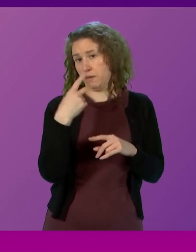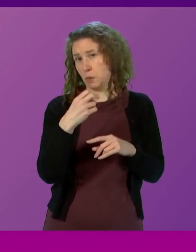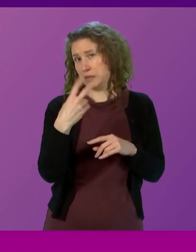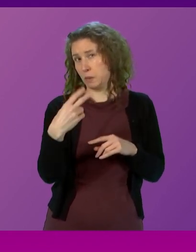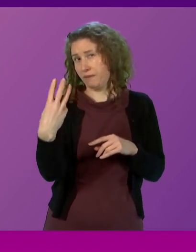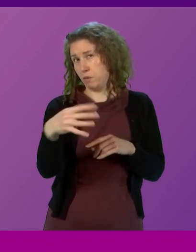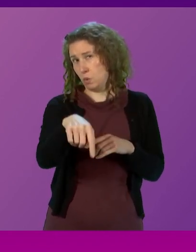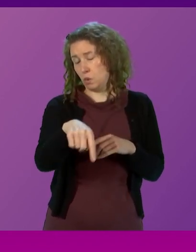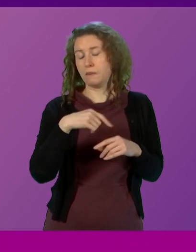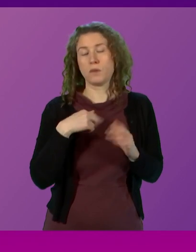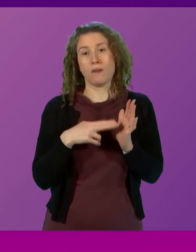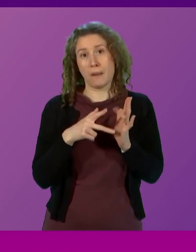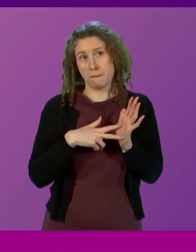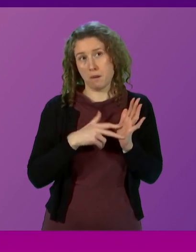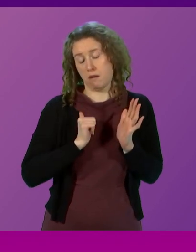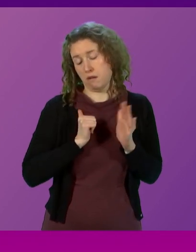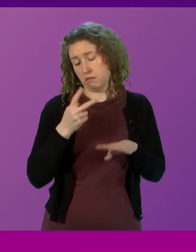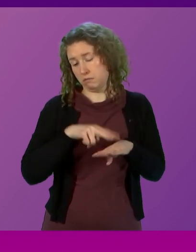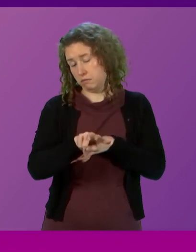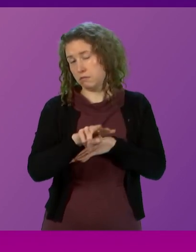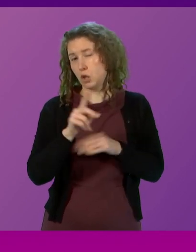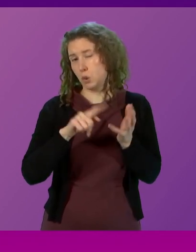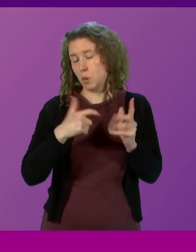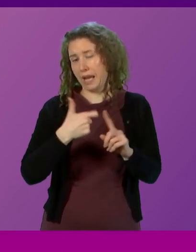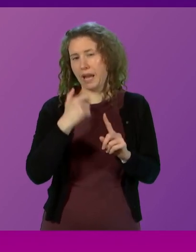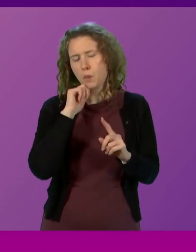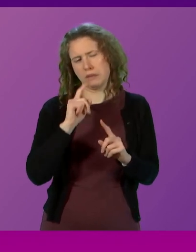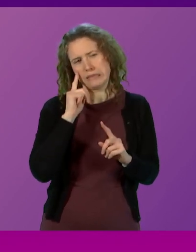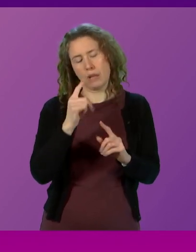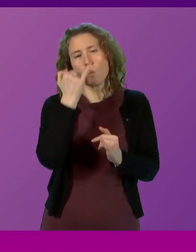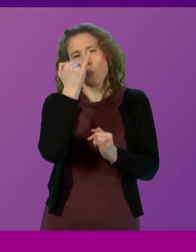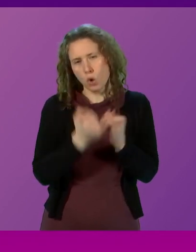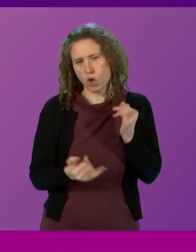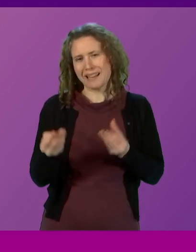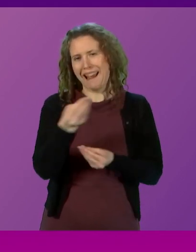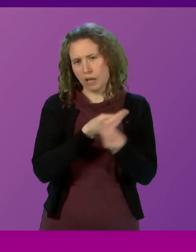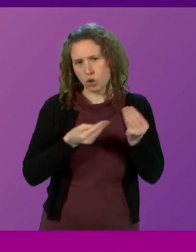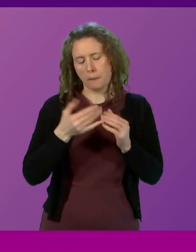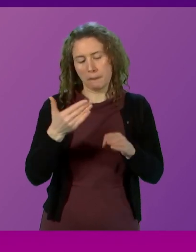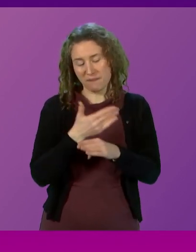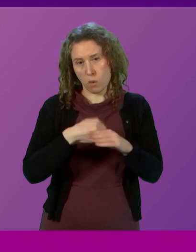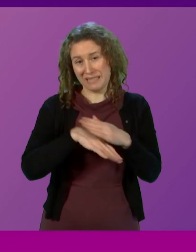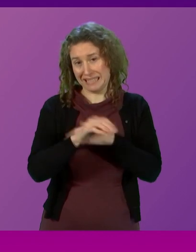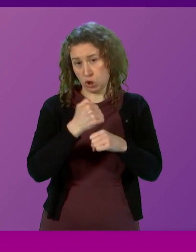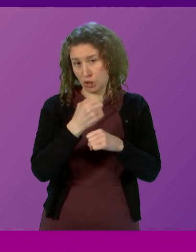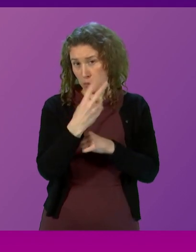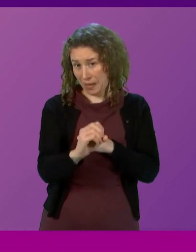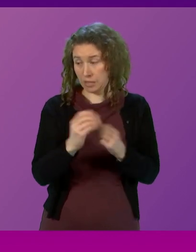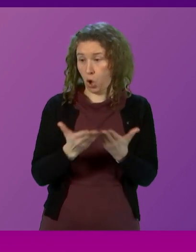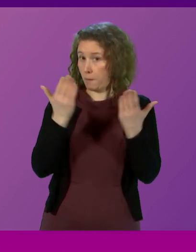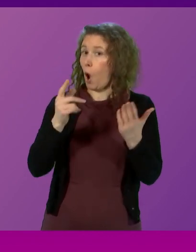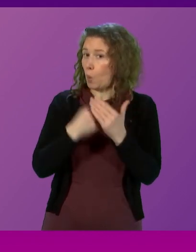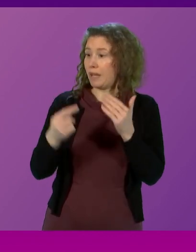November economic outlook, the OECD forecast that the UK will see the worst economic performance in the G20 other than in Russia